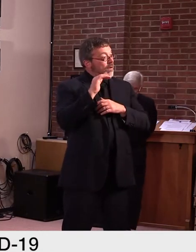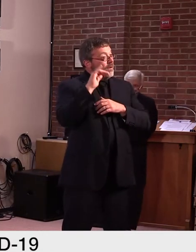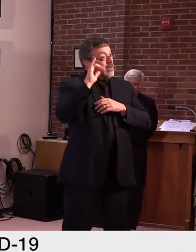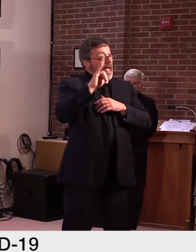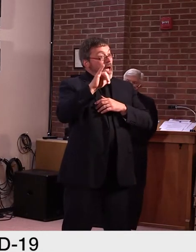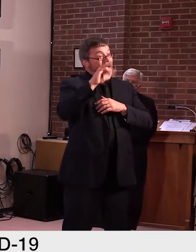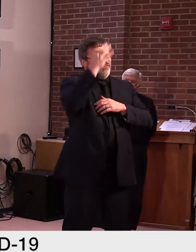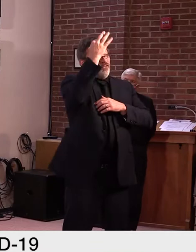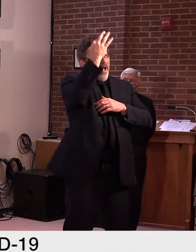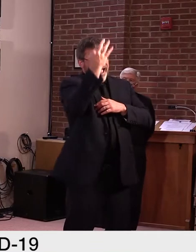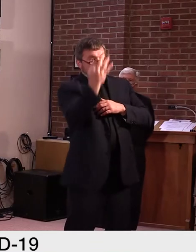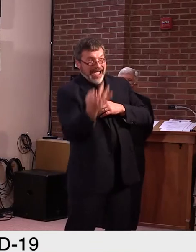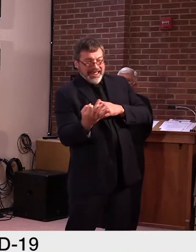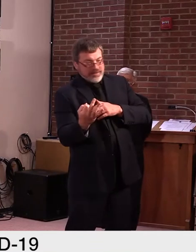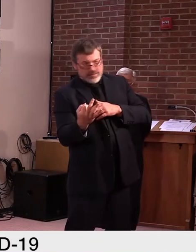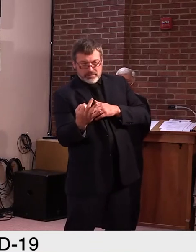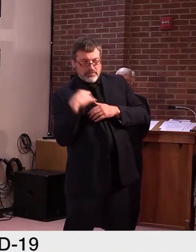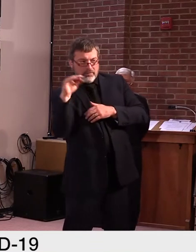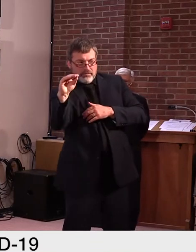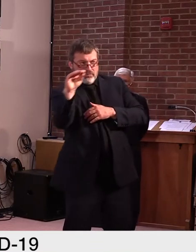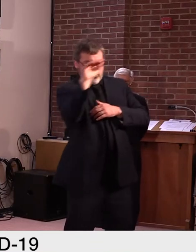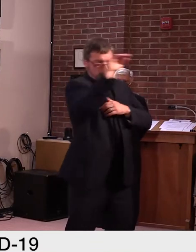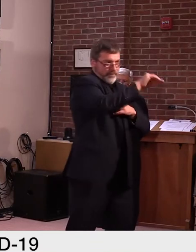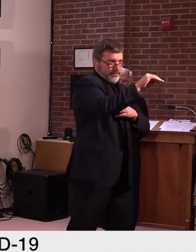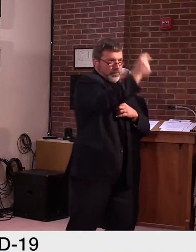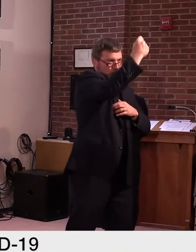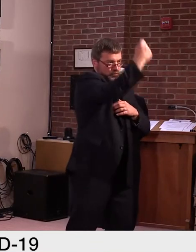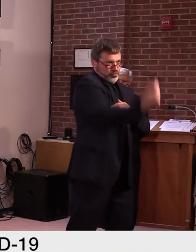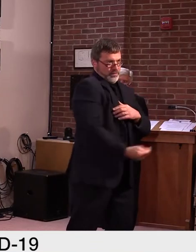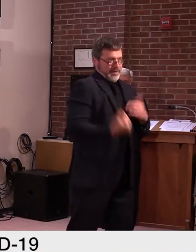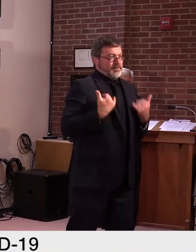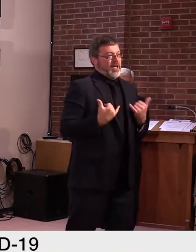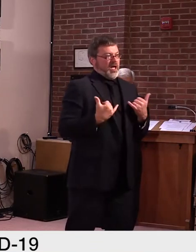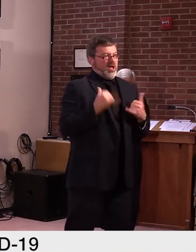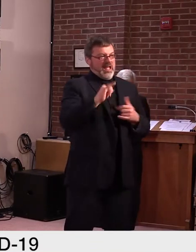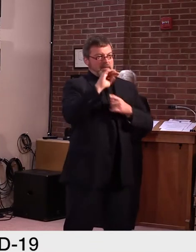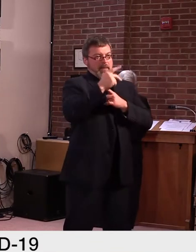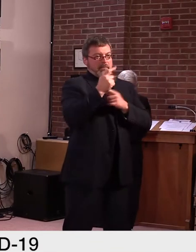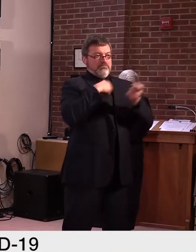on Tuesday and do that on Tuesday every week going forward. Thank you.